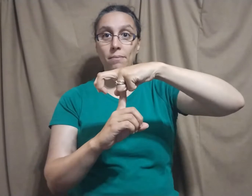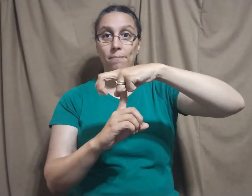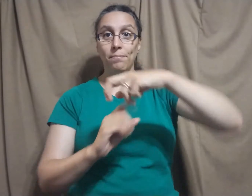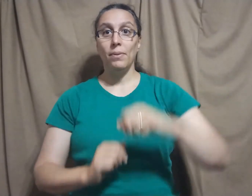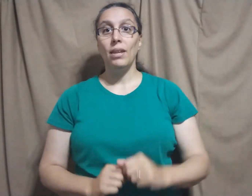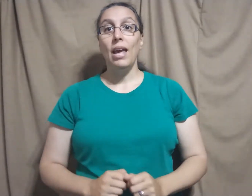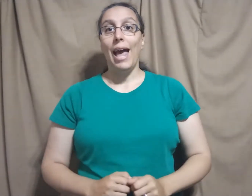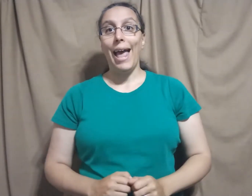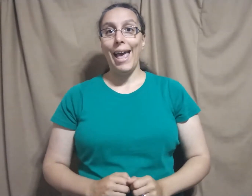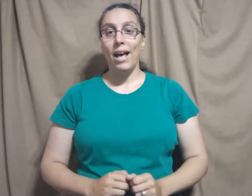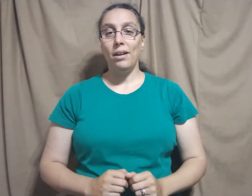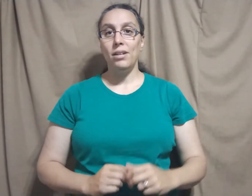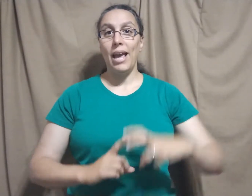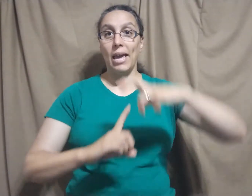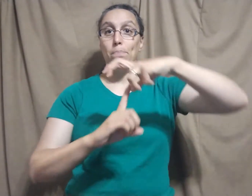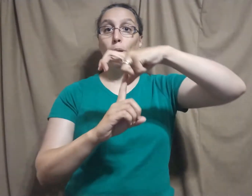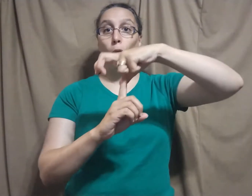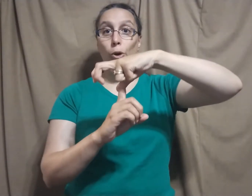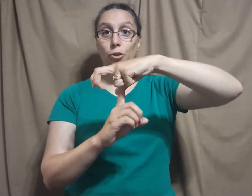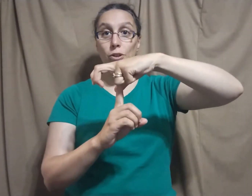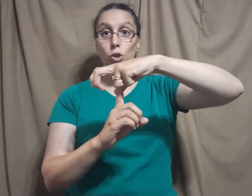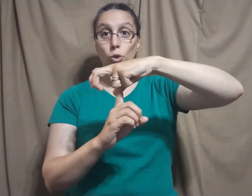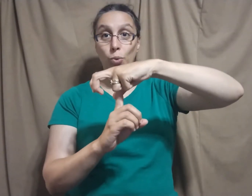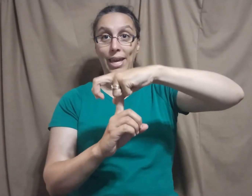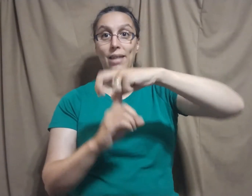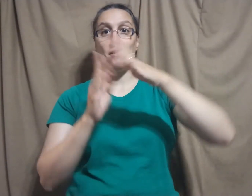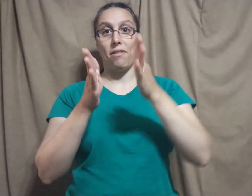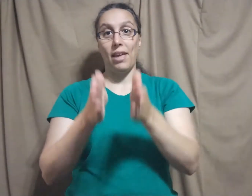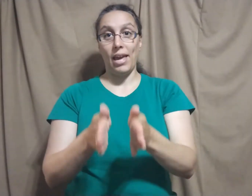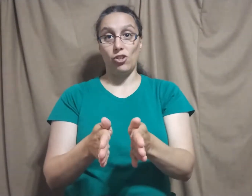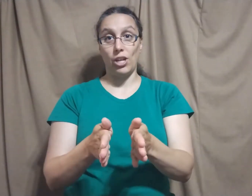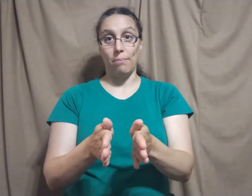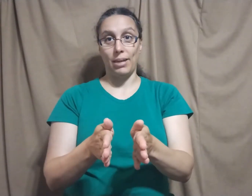and a person who is a champion.